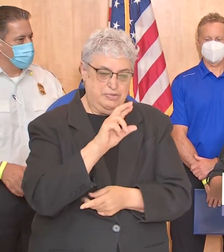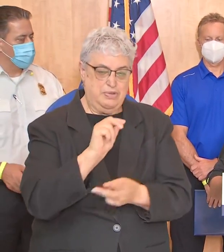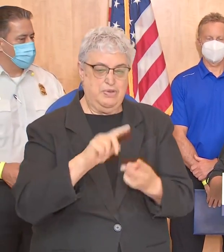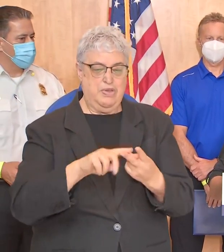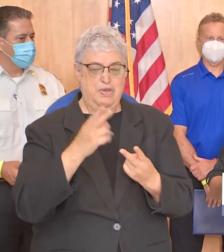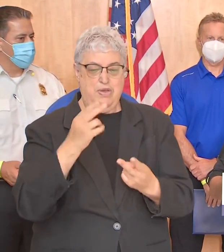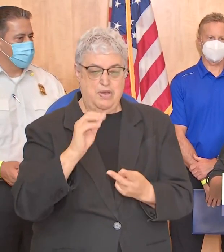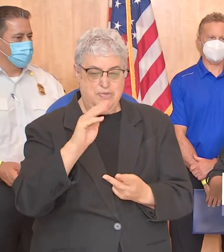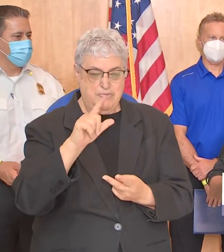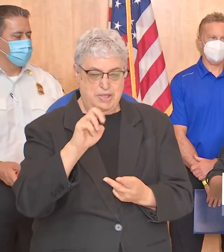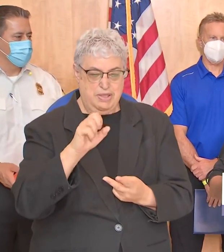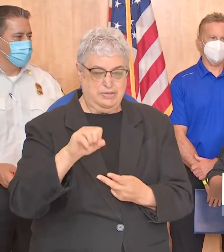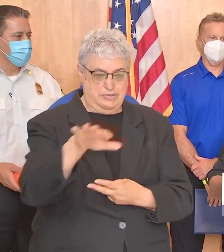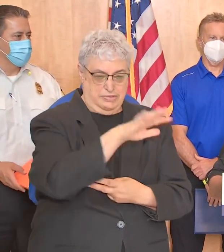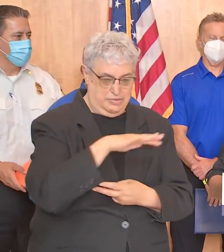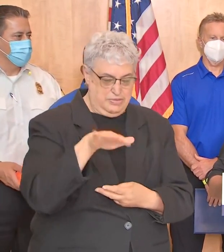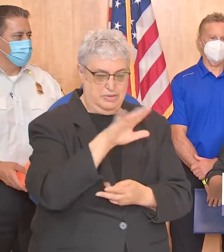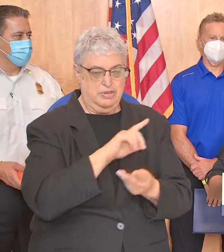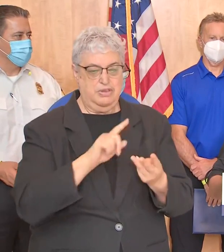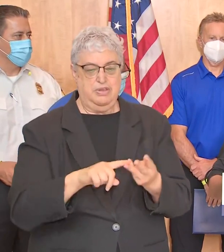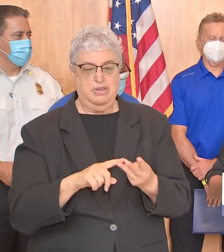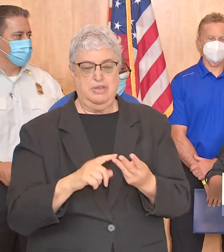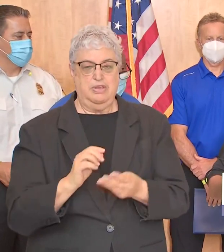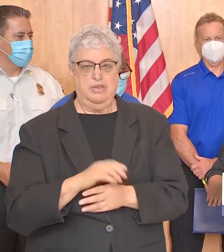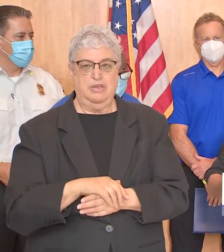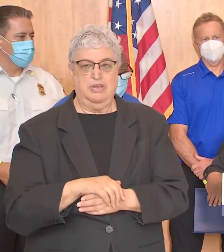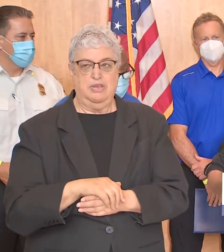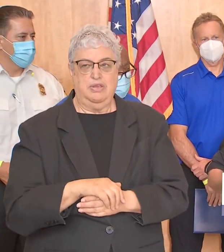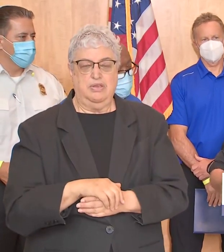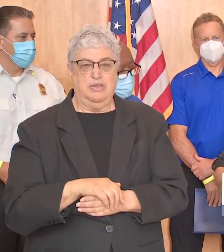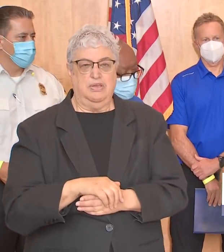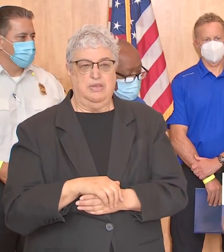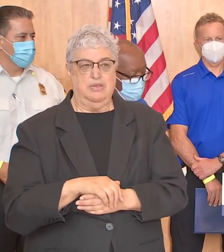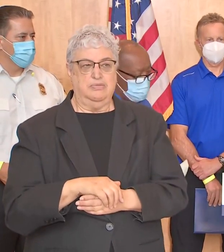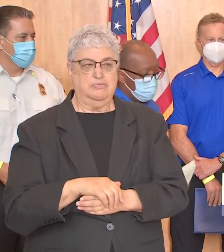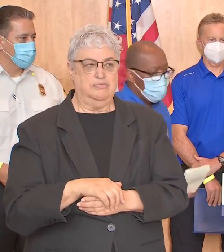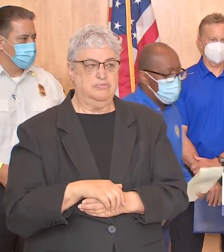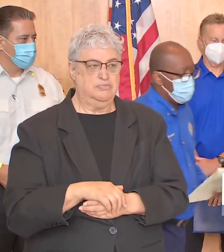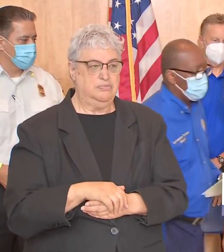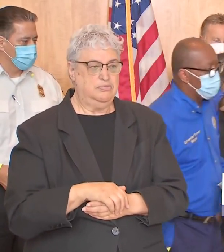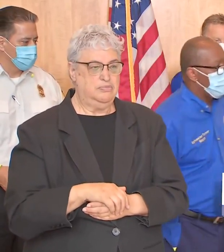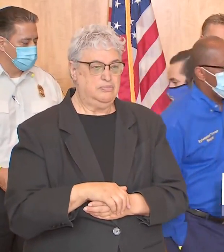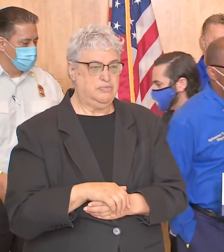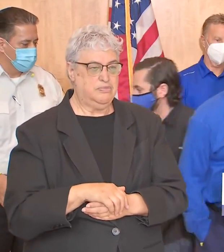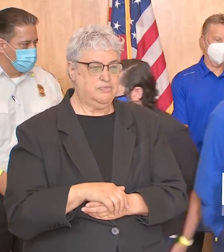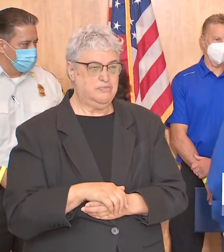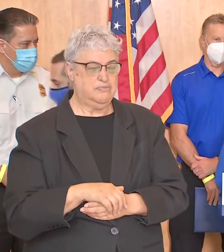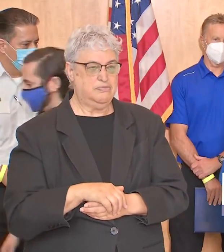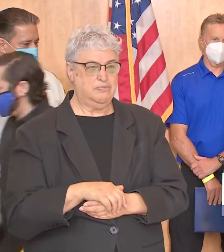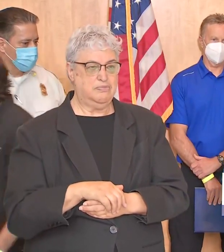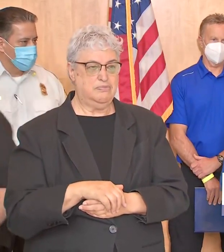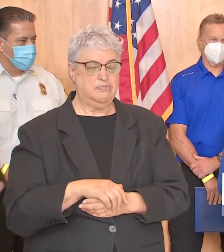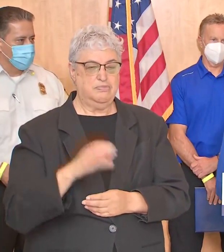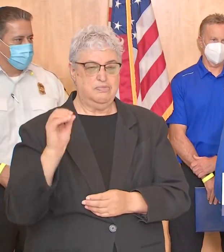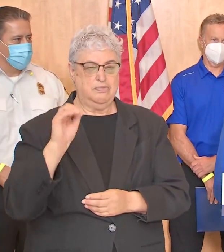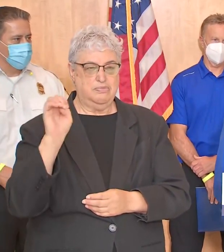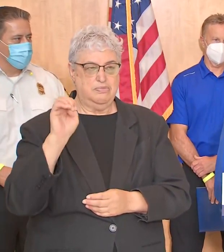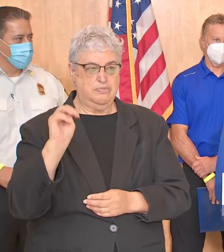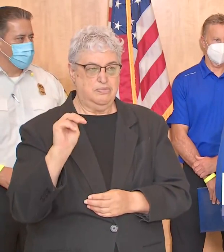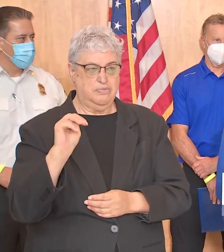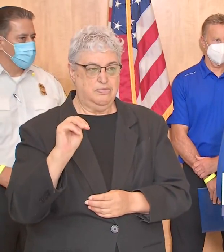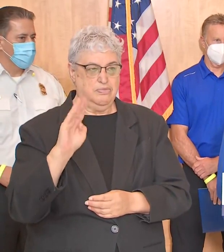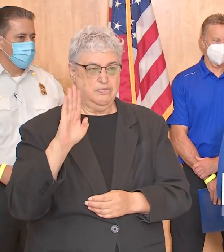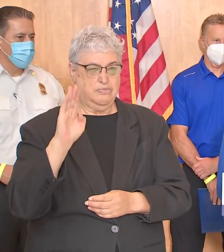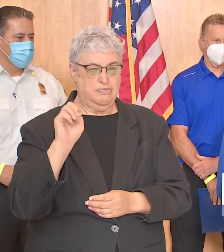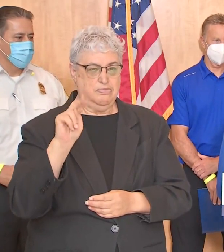agencies and the coalition for the homeless that's part of the way home initiative thank you thank you OEM chief unique is